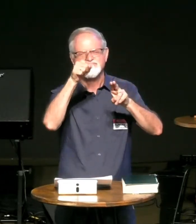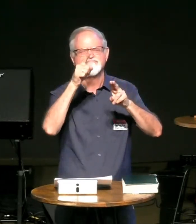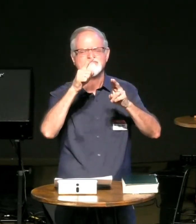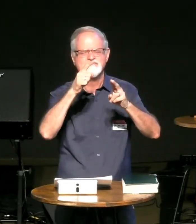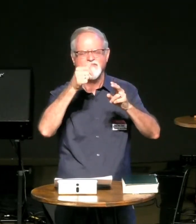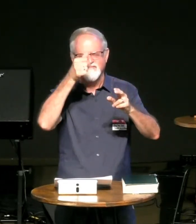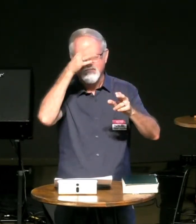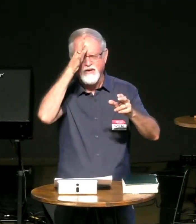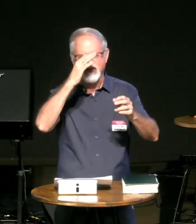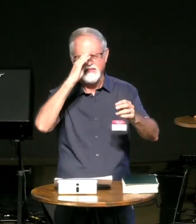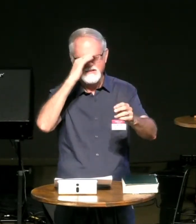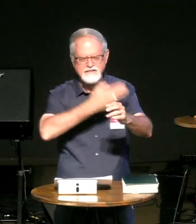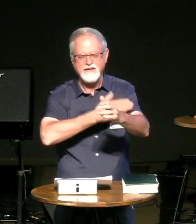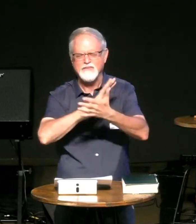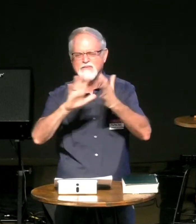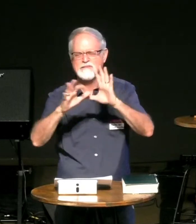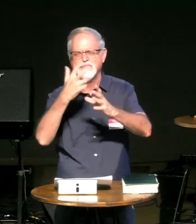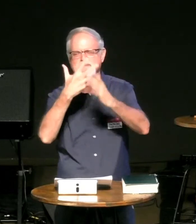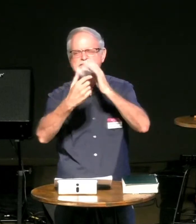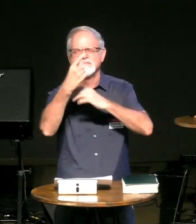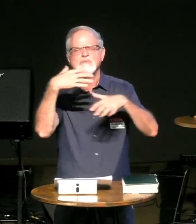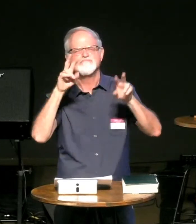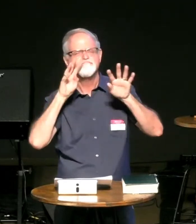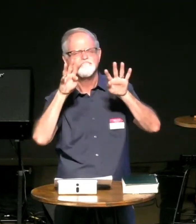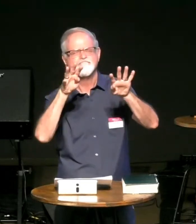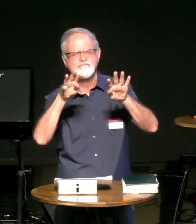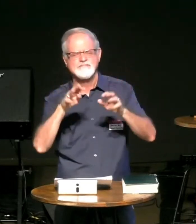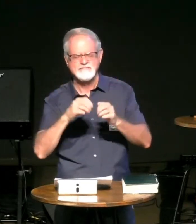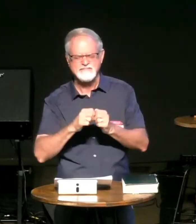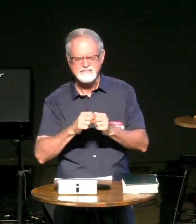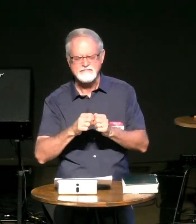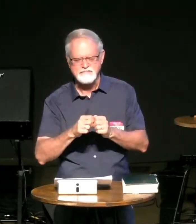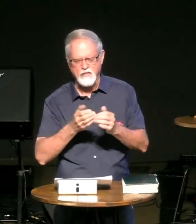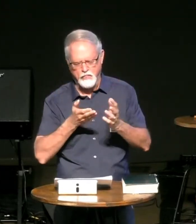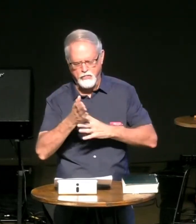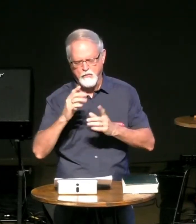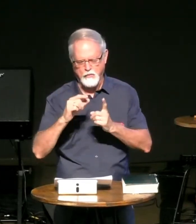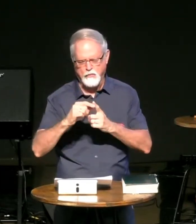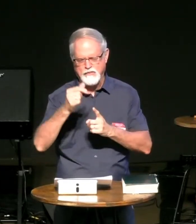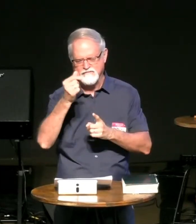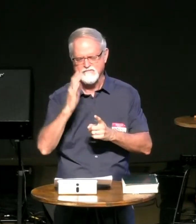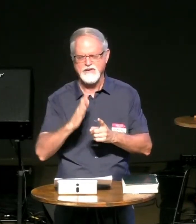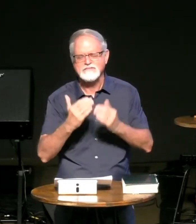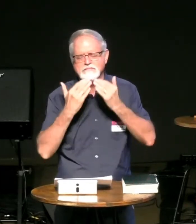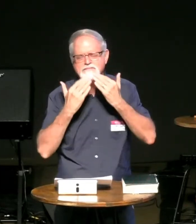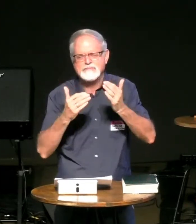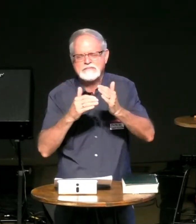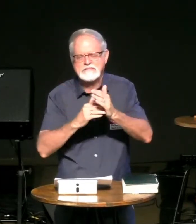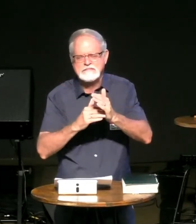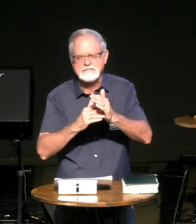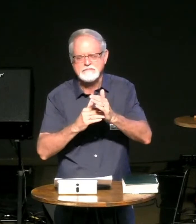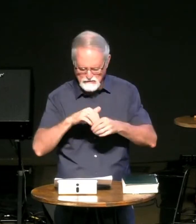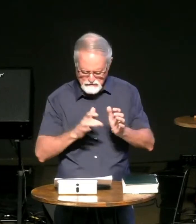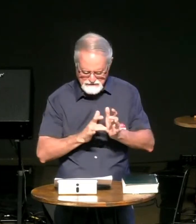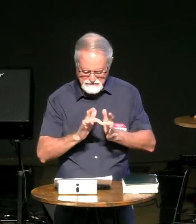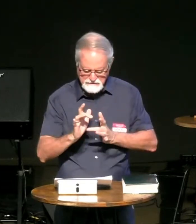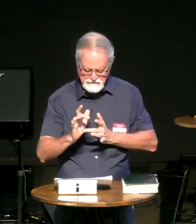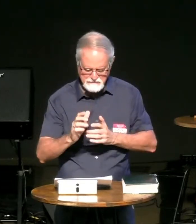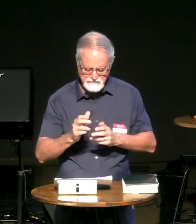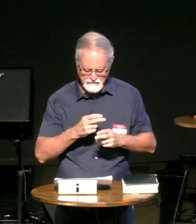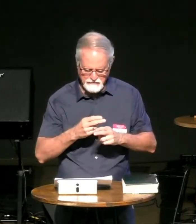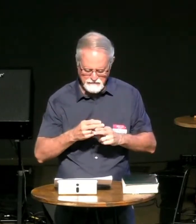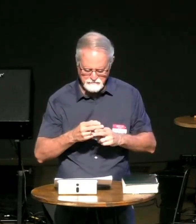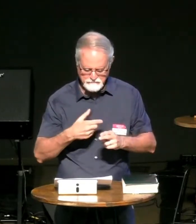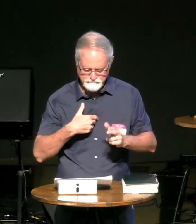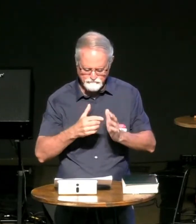you we are expectant of you father all of us we look to you and we thank